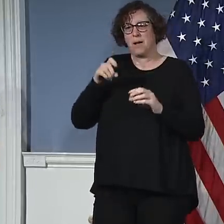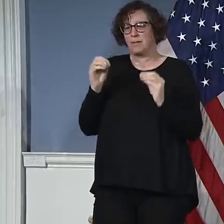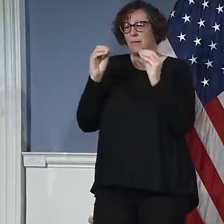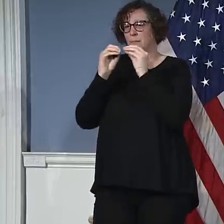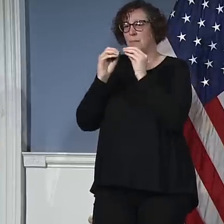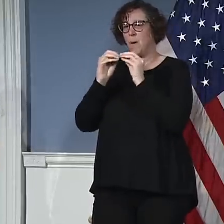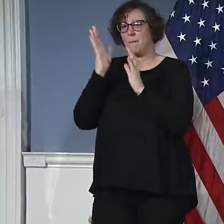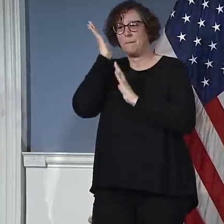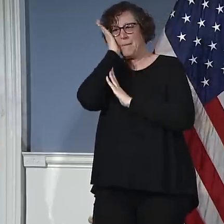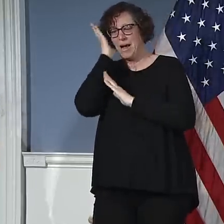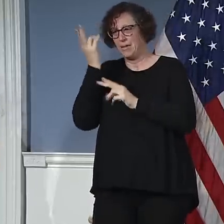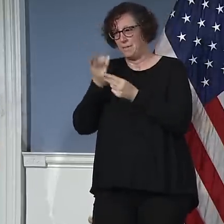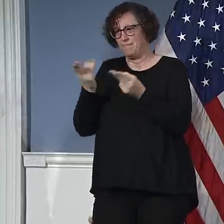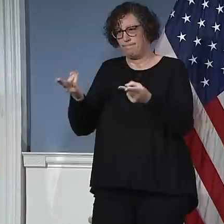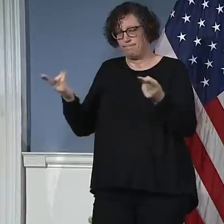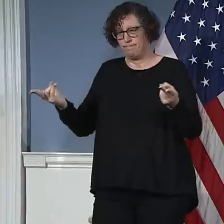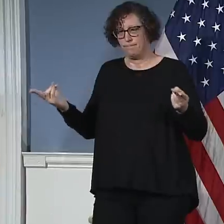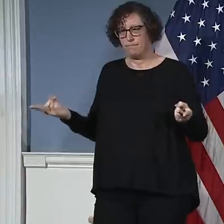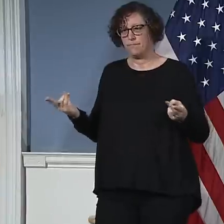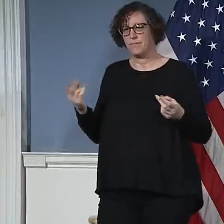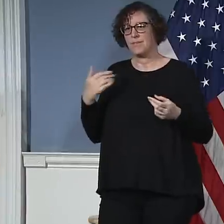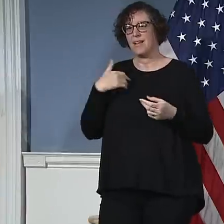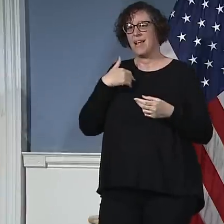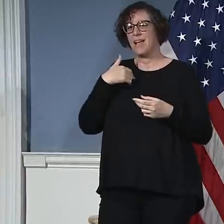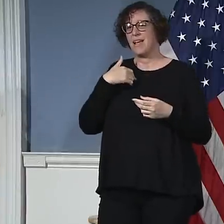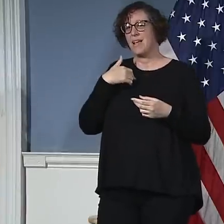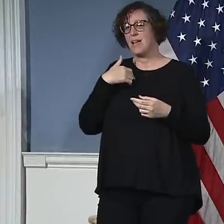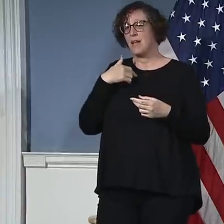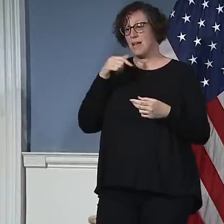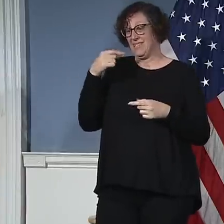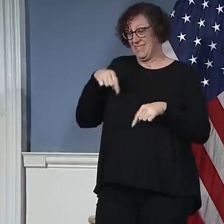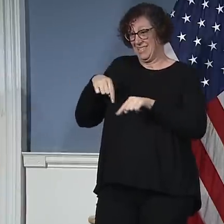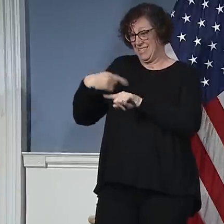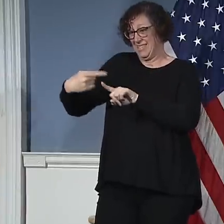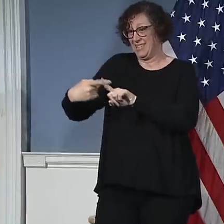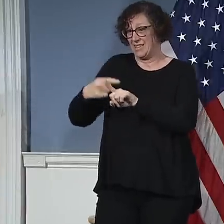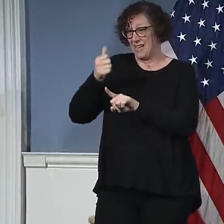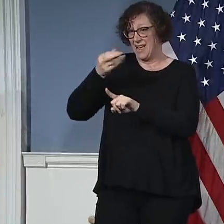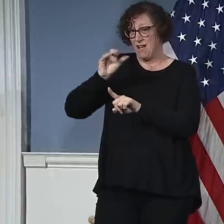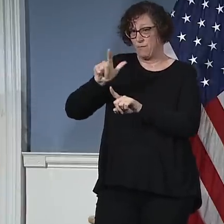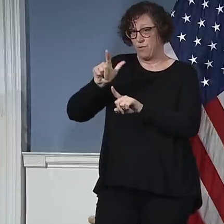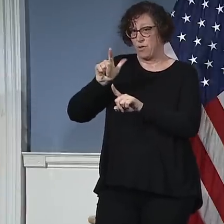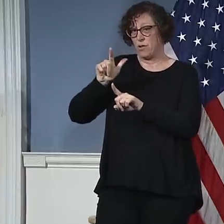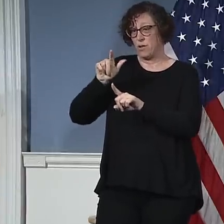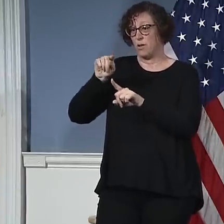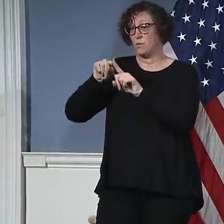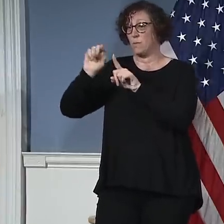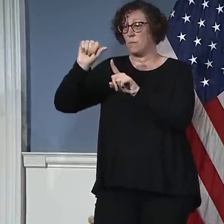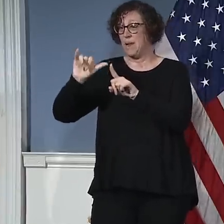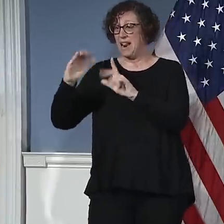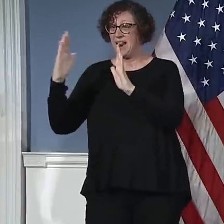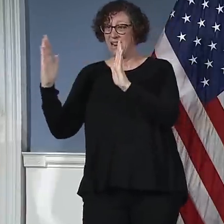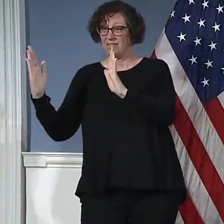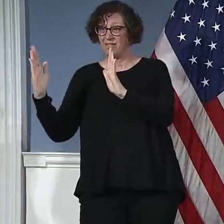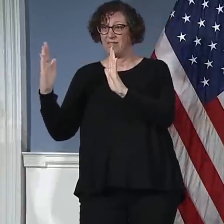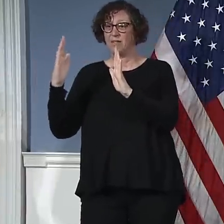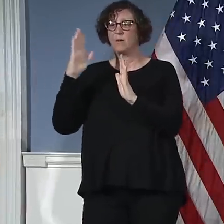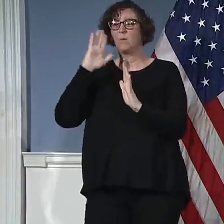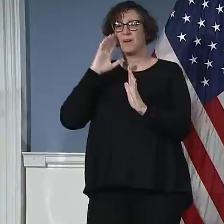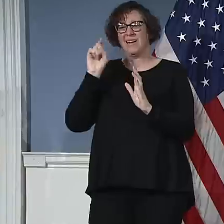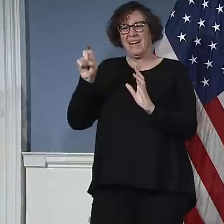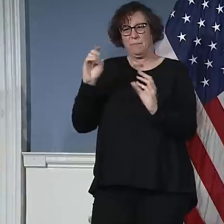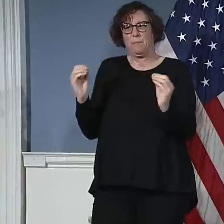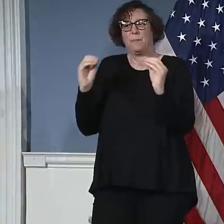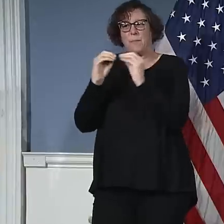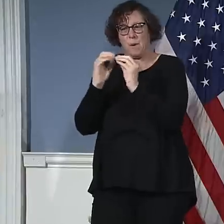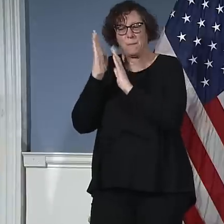think we're going to need even more going into May. So that expansion plan is moving very rapidly. I used the example of Kohler Hospital